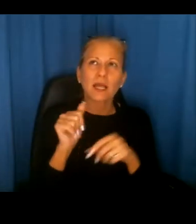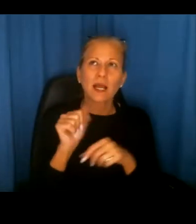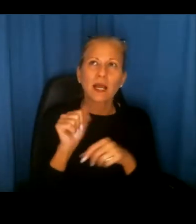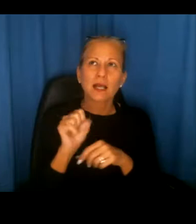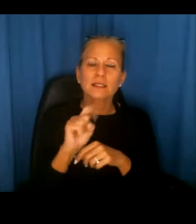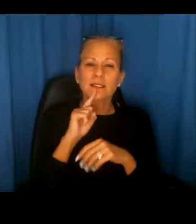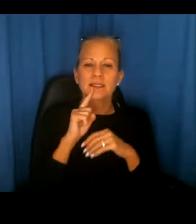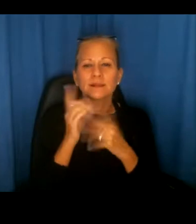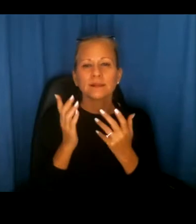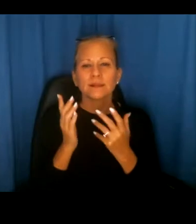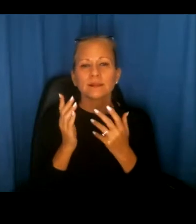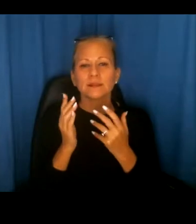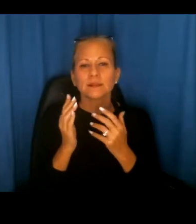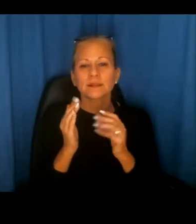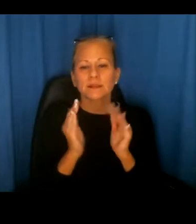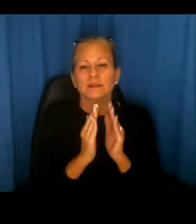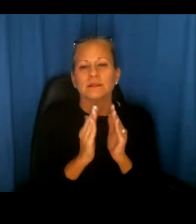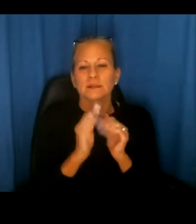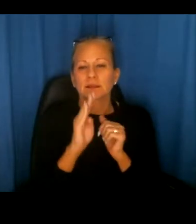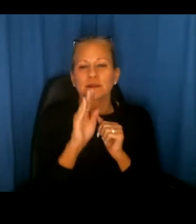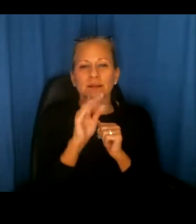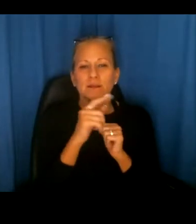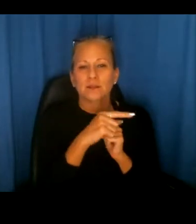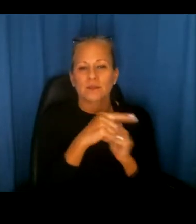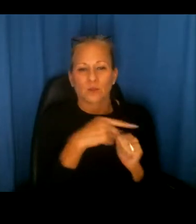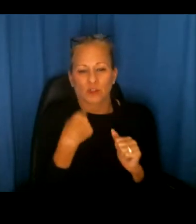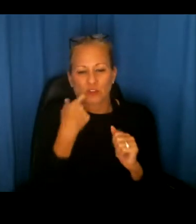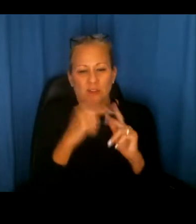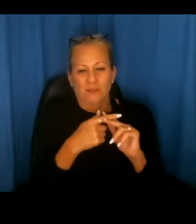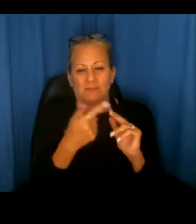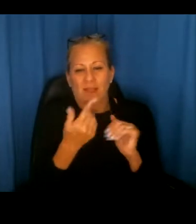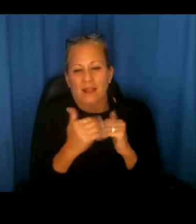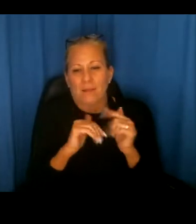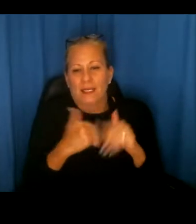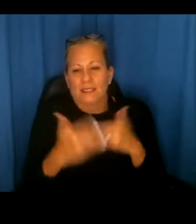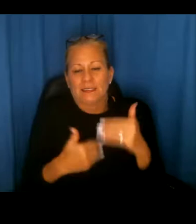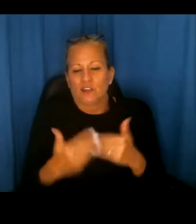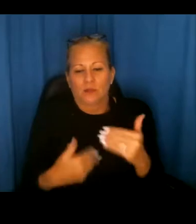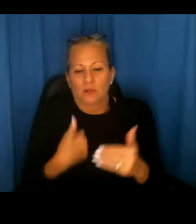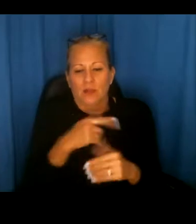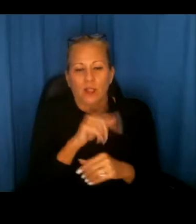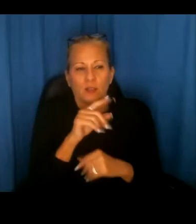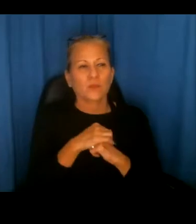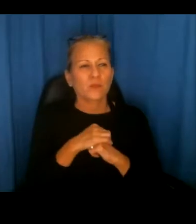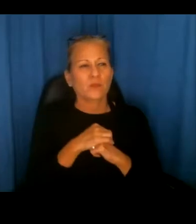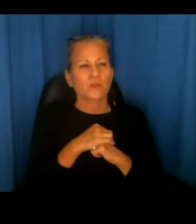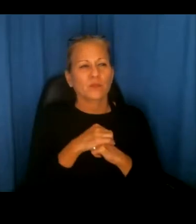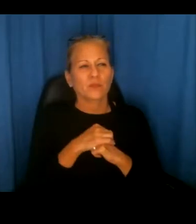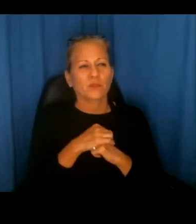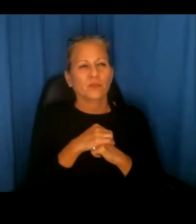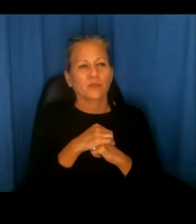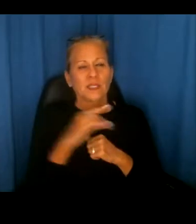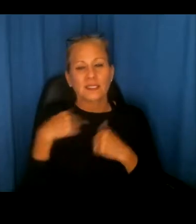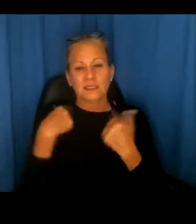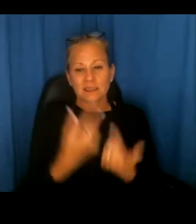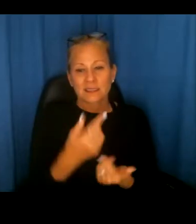minimum, um, because that is really sort of do no harm. That is what, since the passage of the Fair